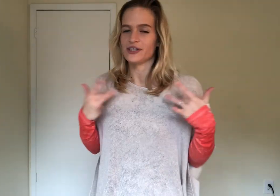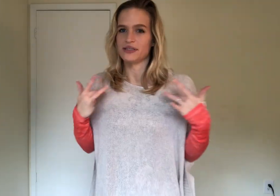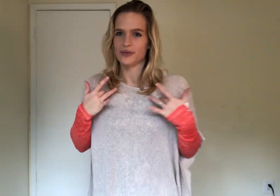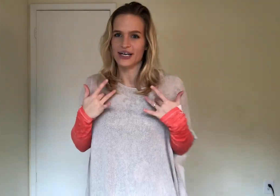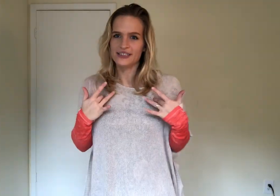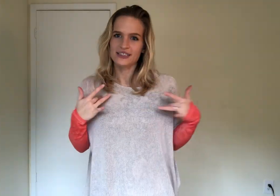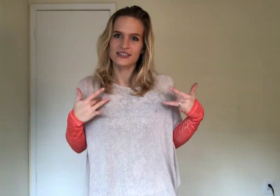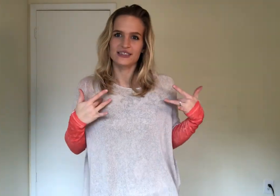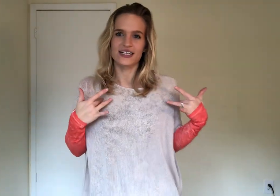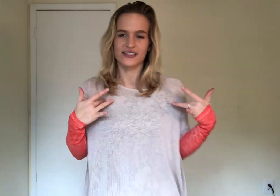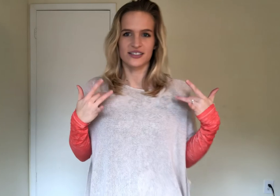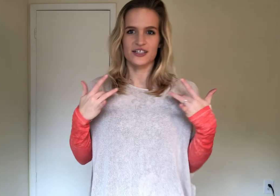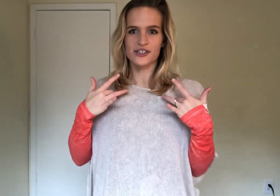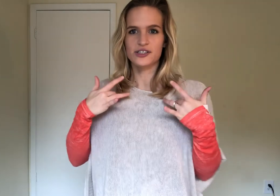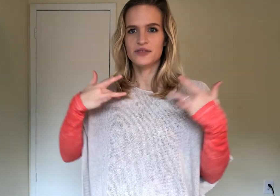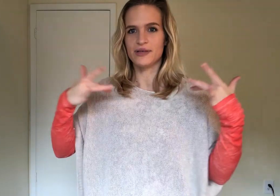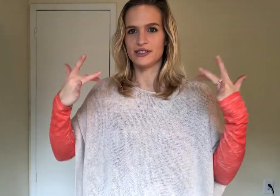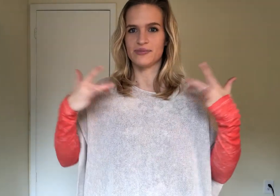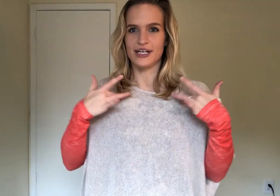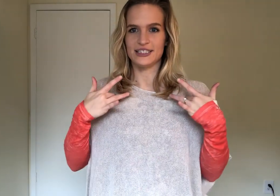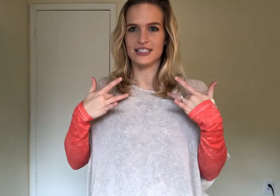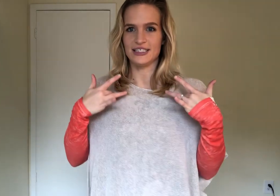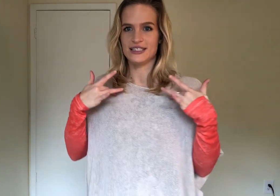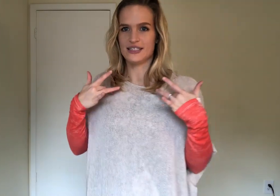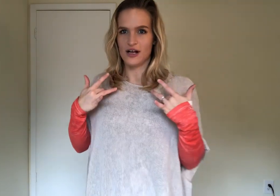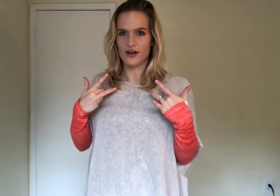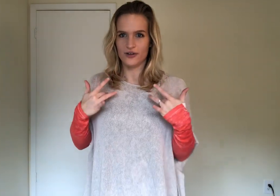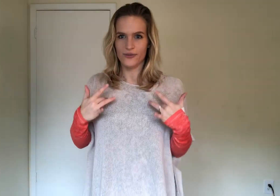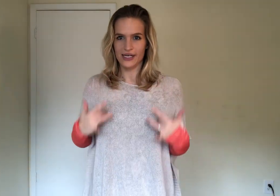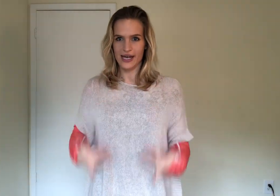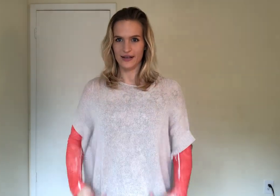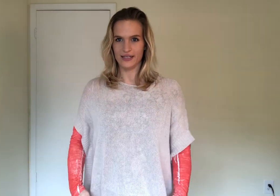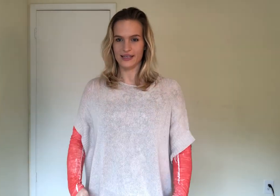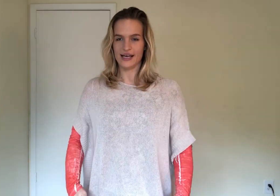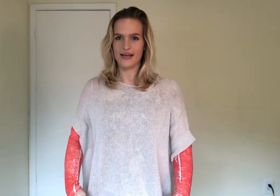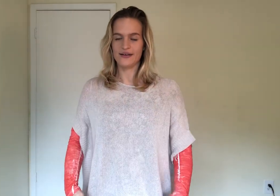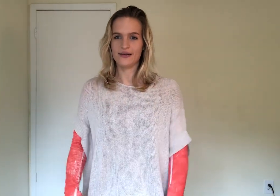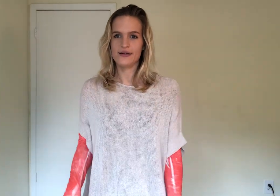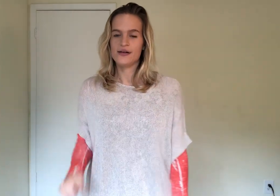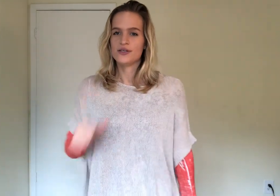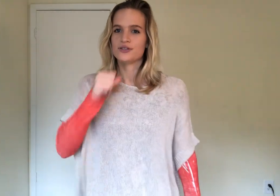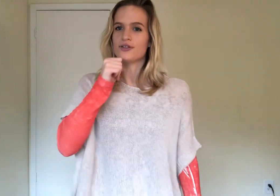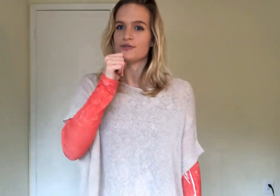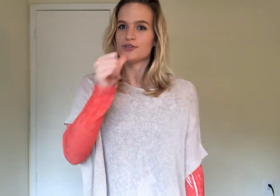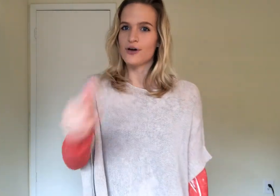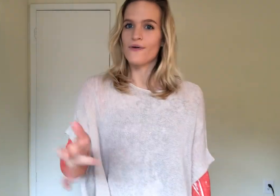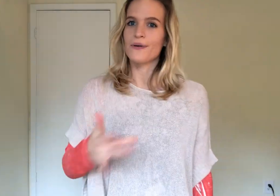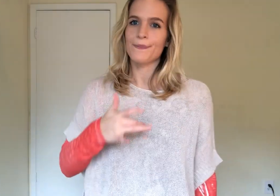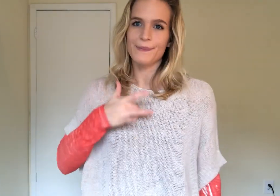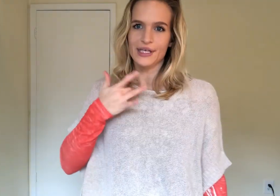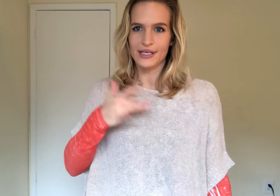word depressed instead of discouraged but depressed is all the way down like that. So don't be